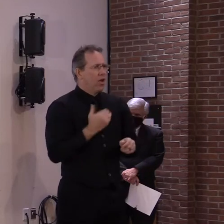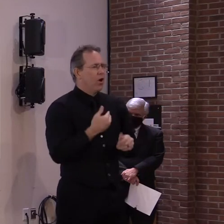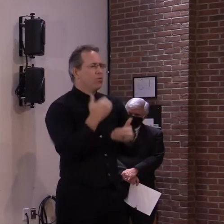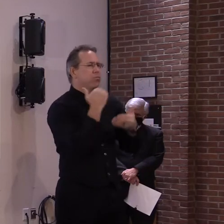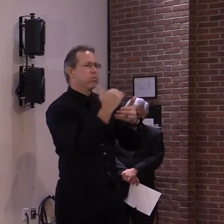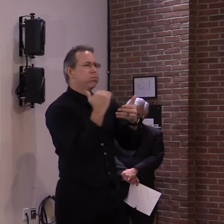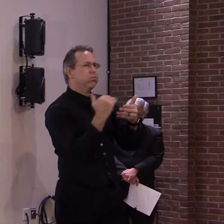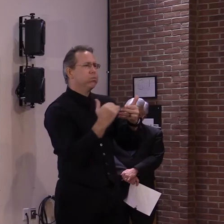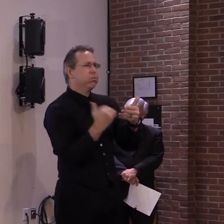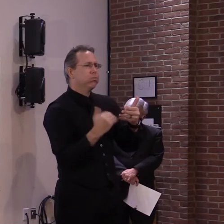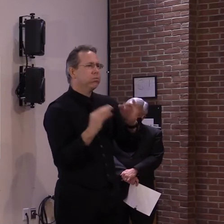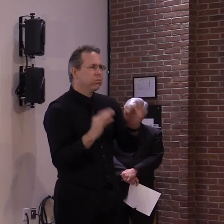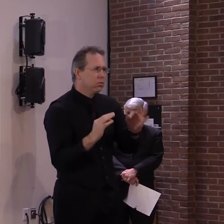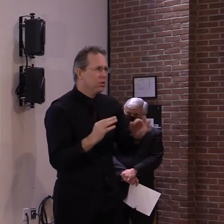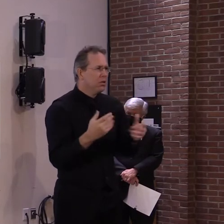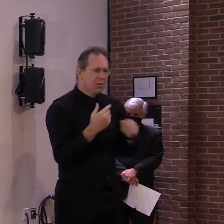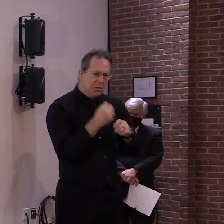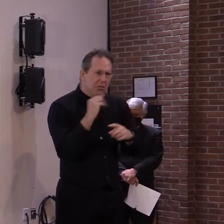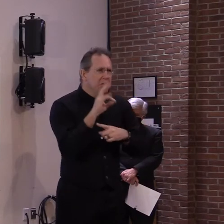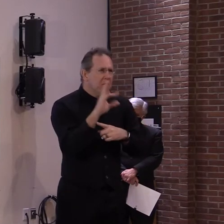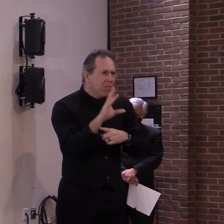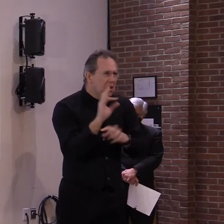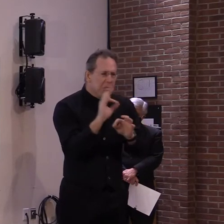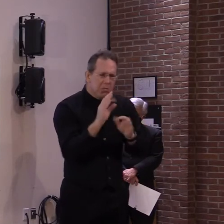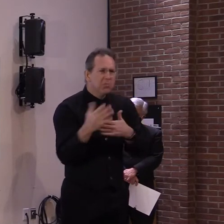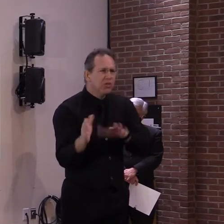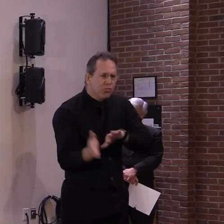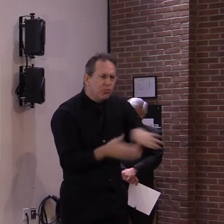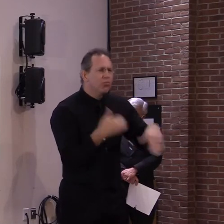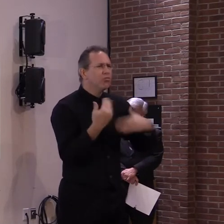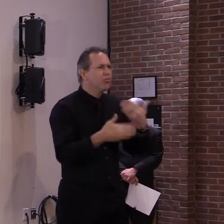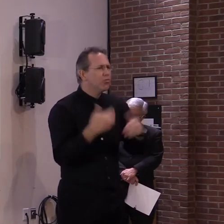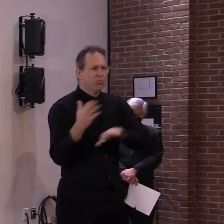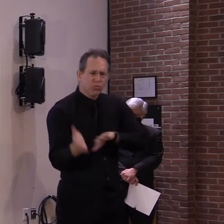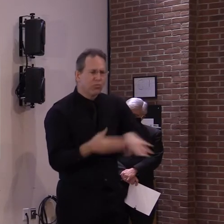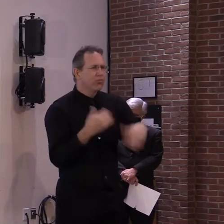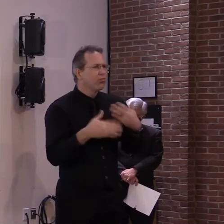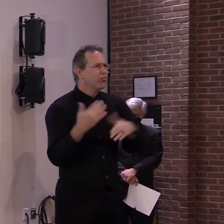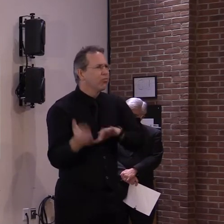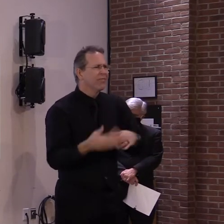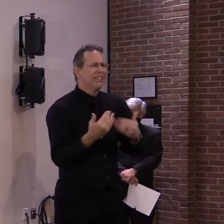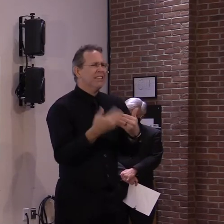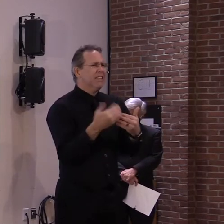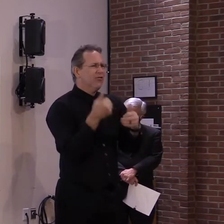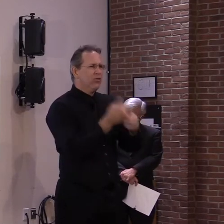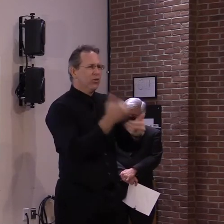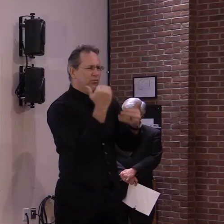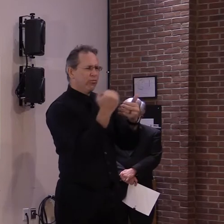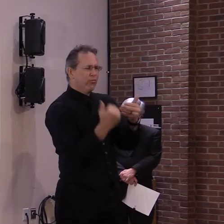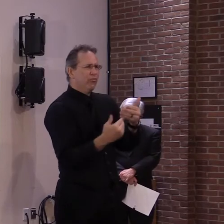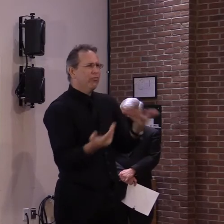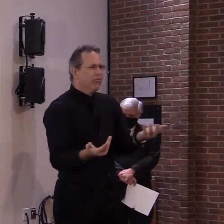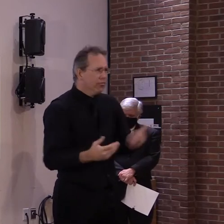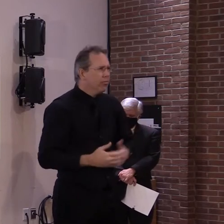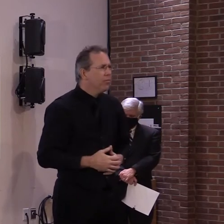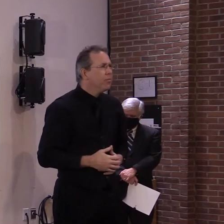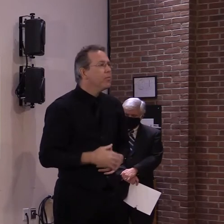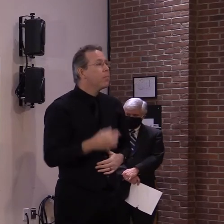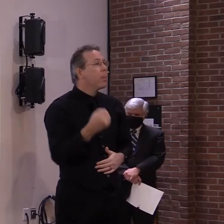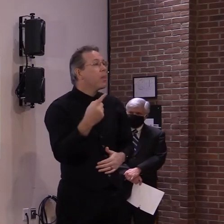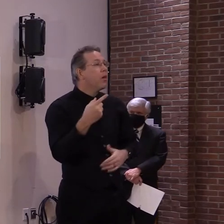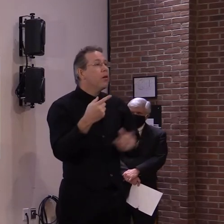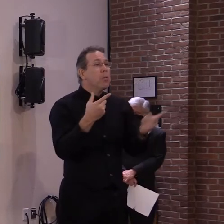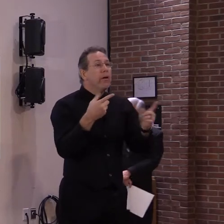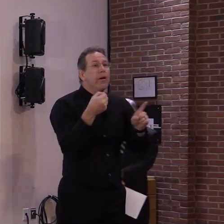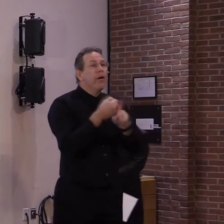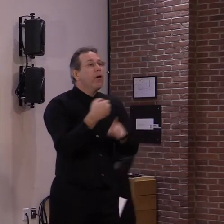we'll scale up. We'll put it in the arms of Vermonters. We're able to do that very easily. So that's the beauty of the plan that